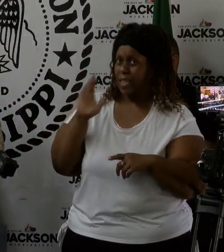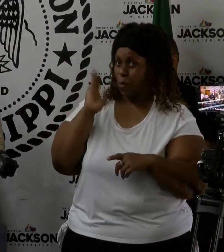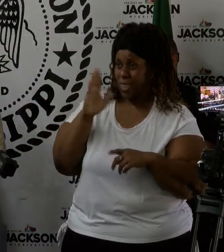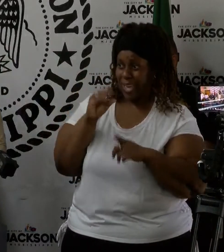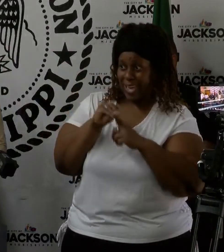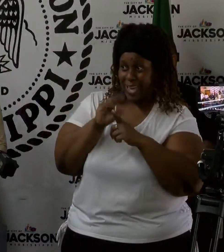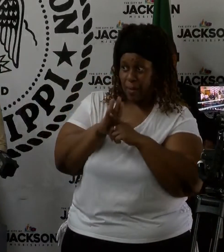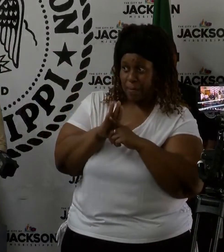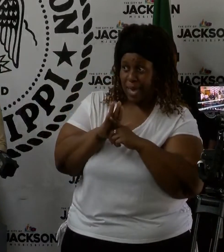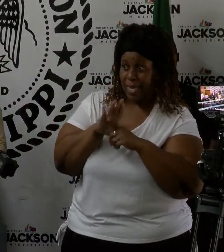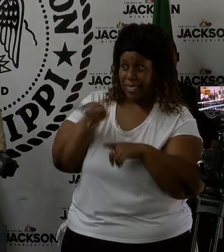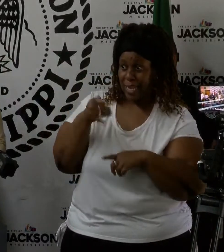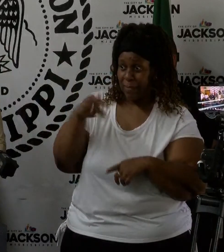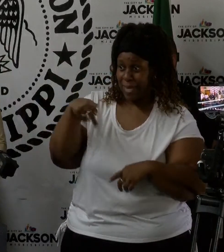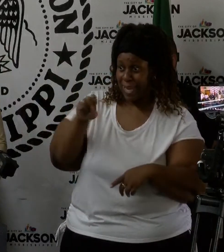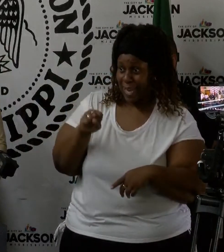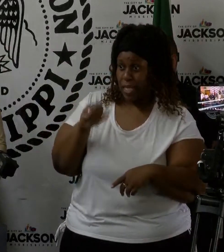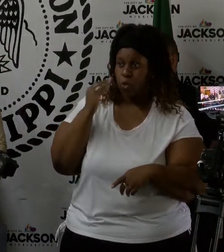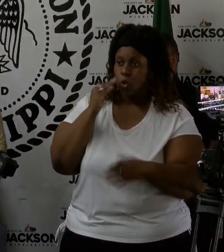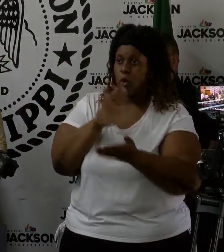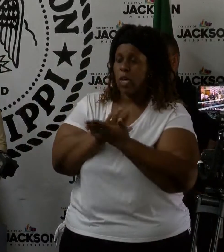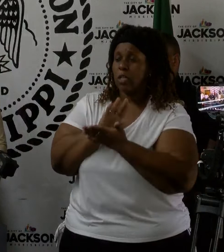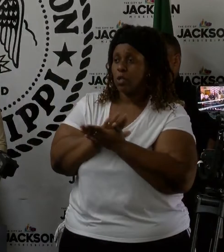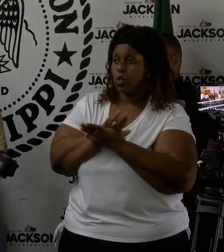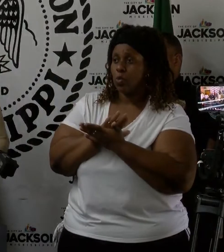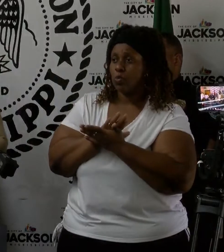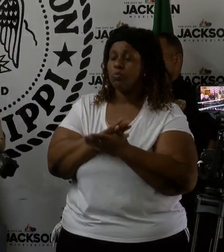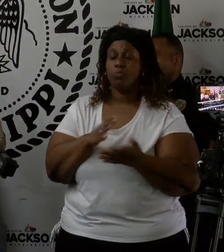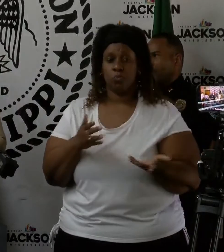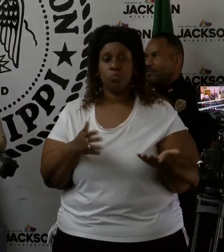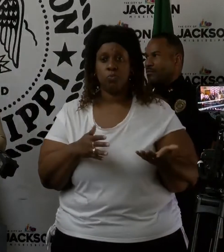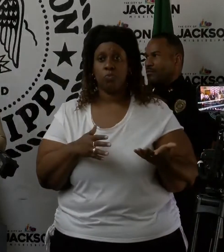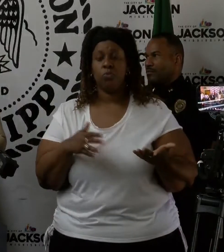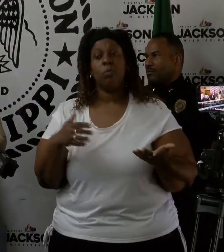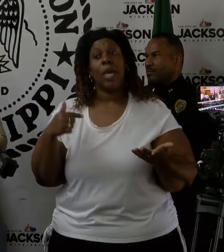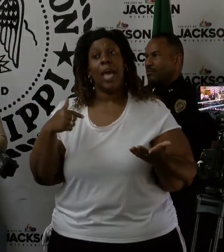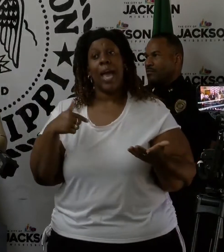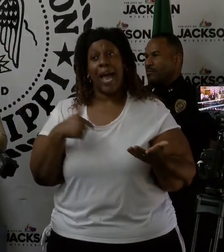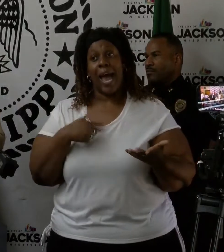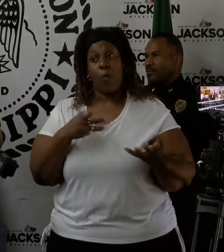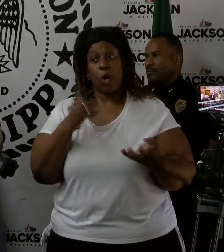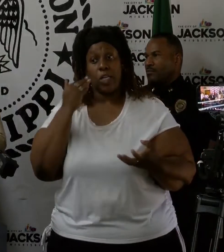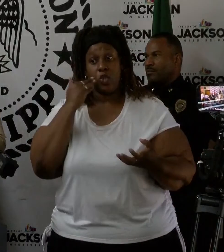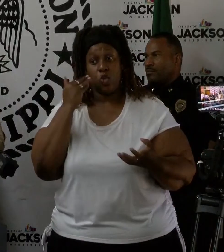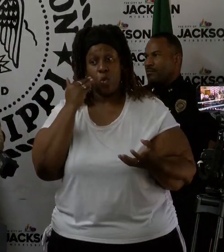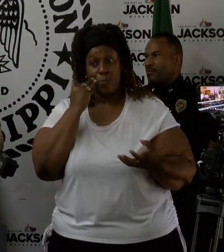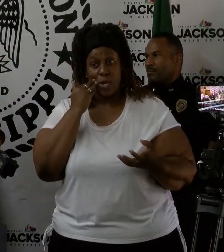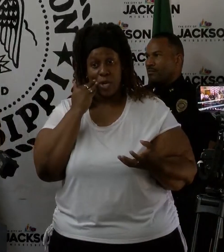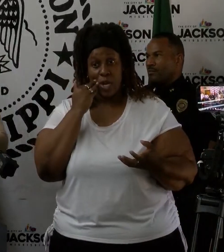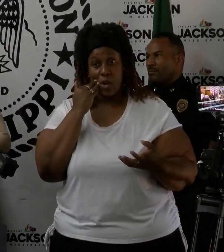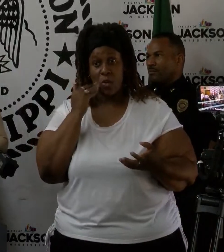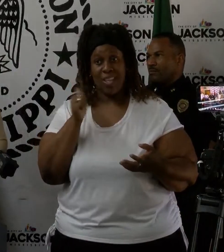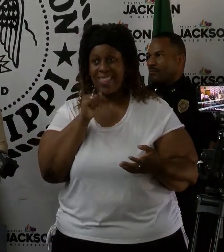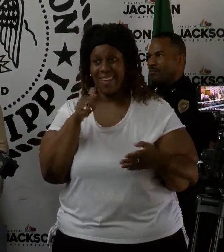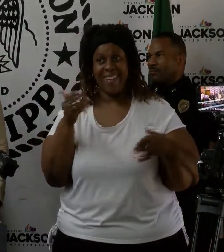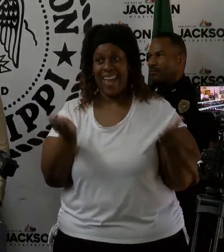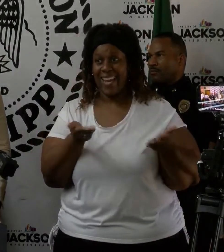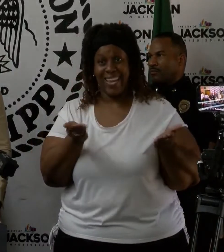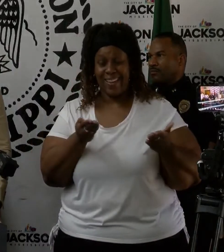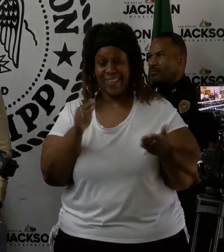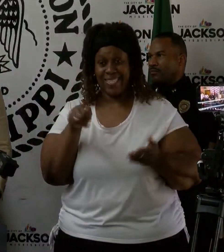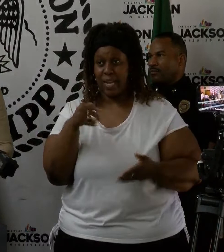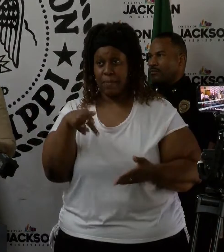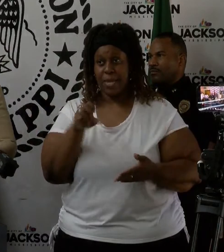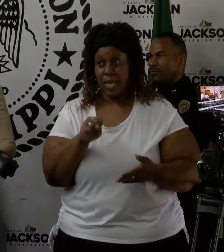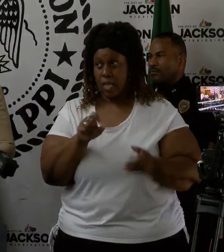them or is this fluid? Well, I do want it to be known that while they are not physically present here,